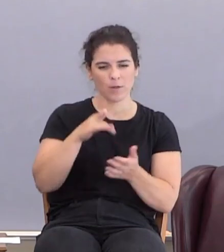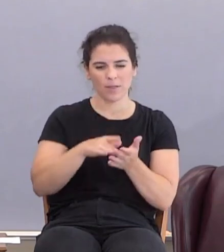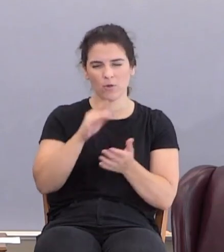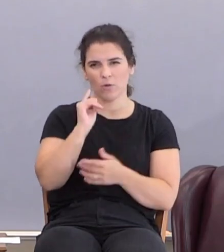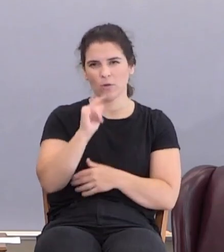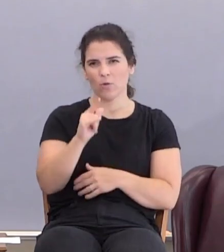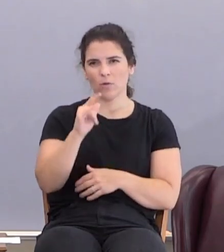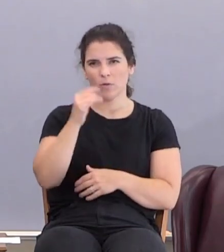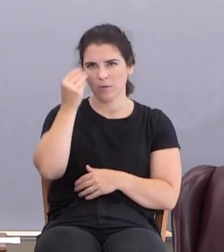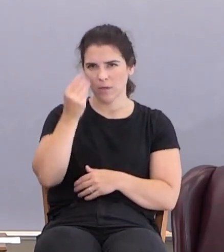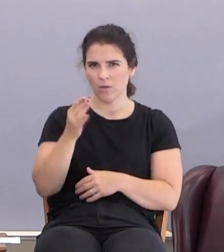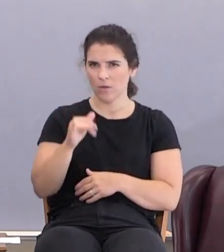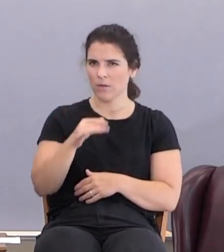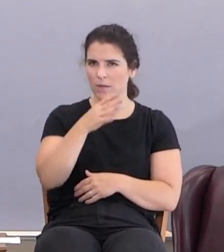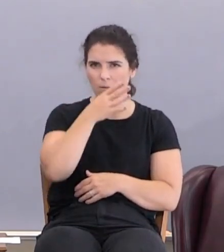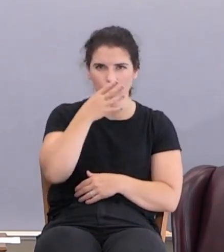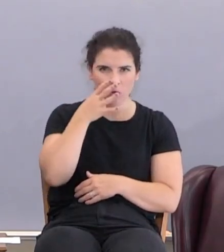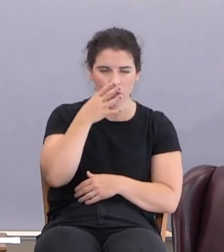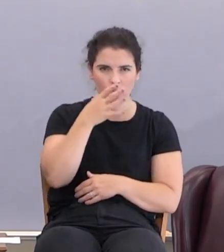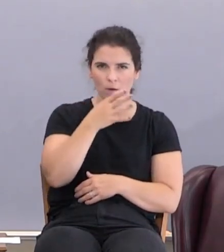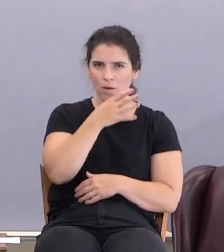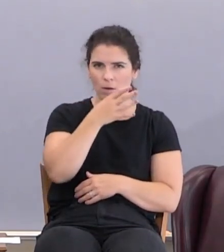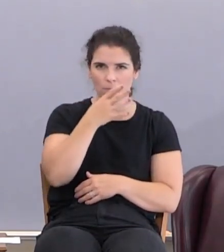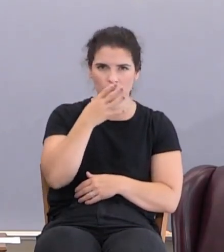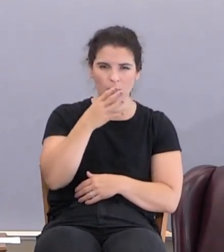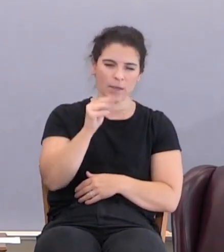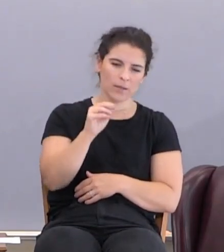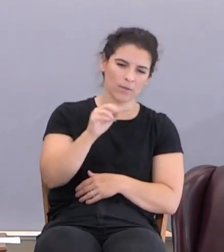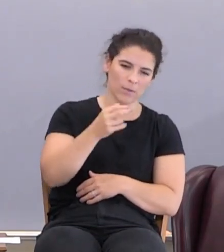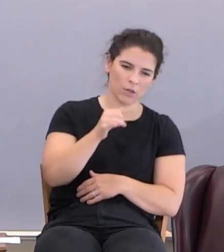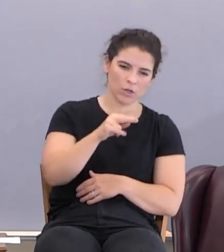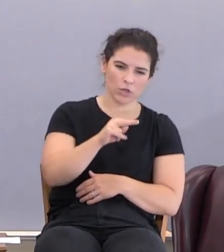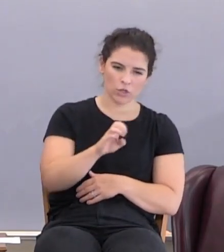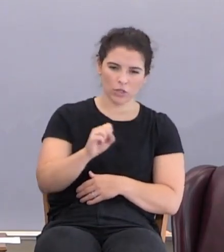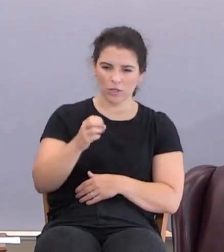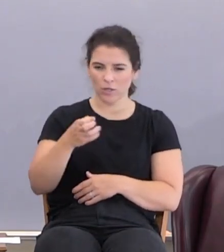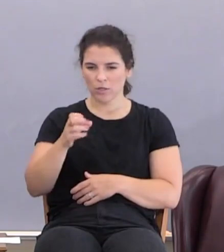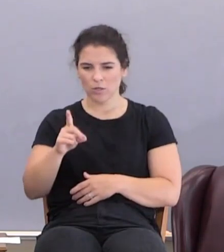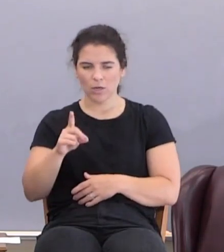they'll tell you, that's not a barn. Barns are for animals. That's a machine shed. That's where we keep tractors.